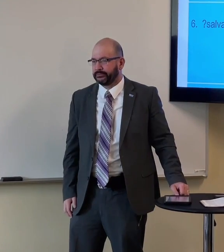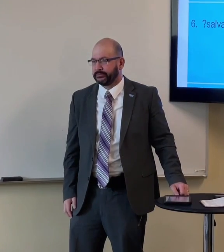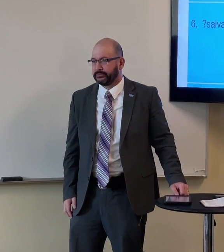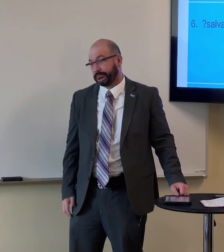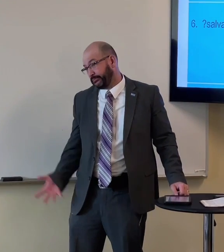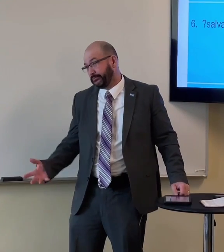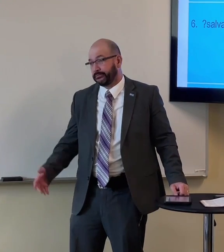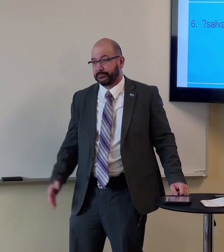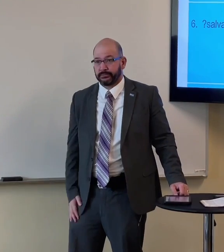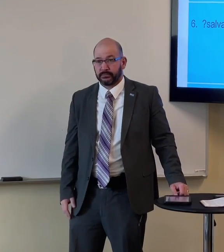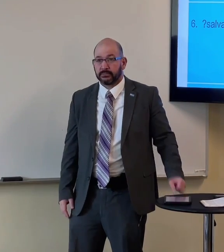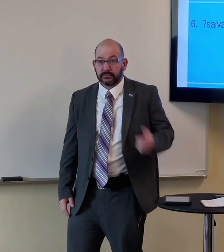Yeah.